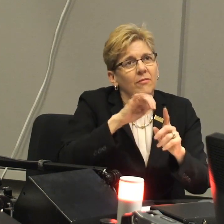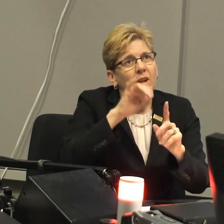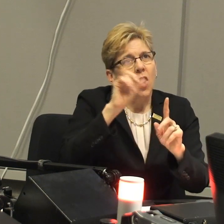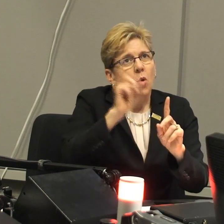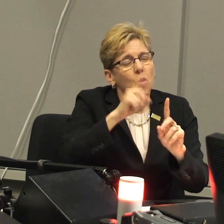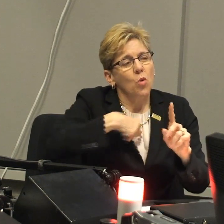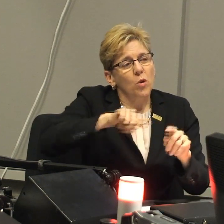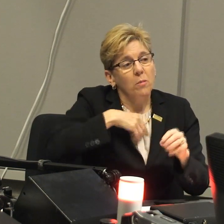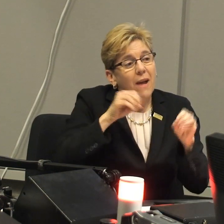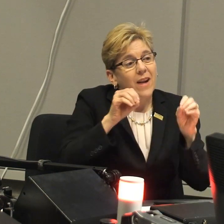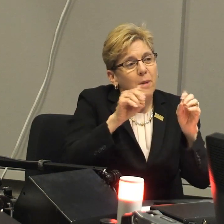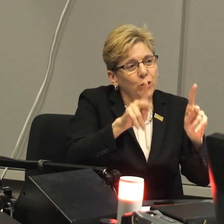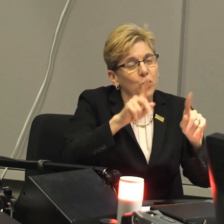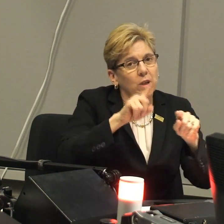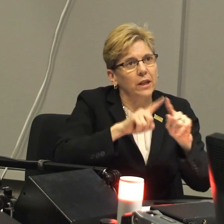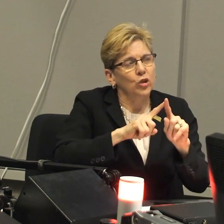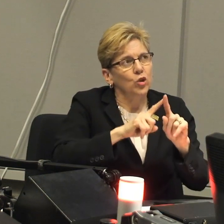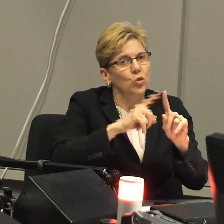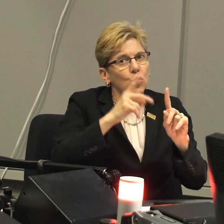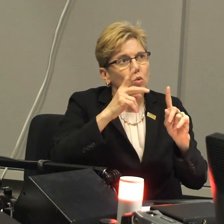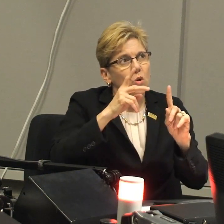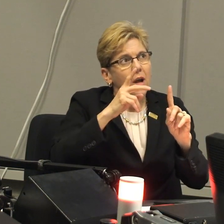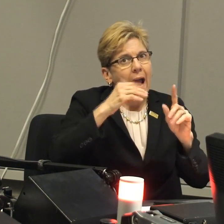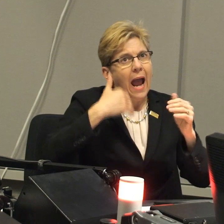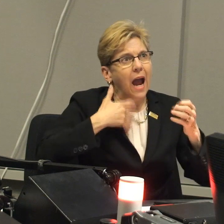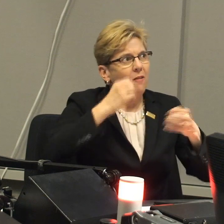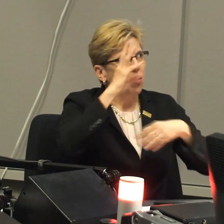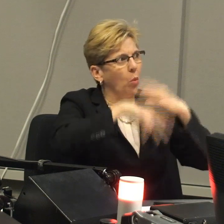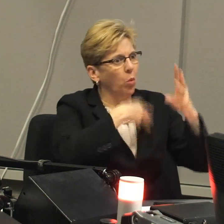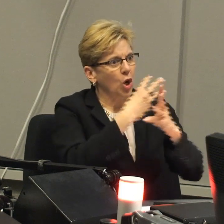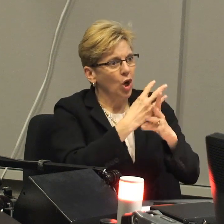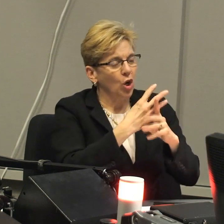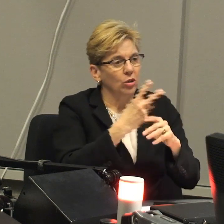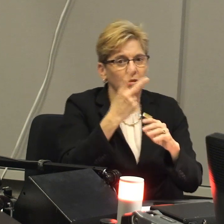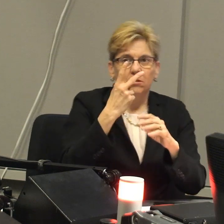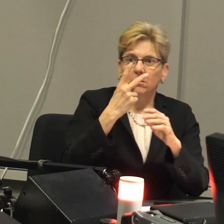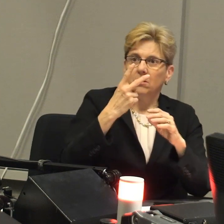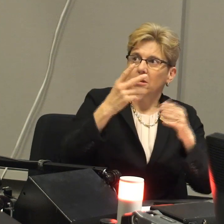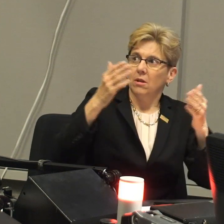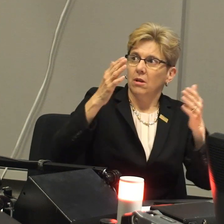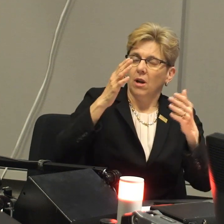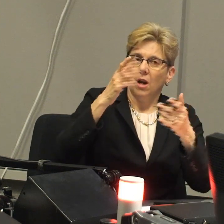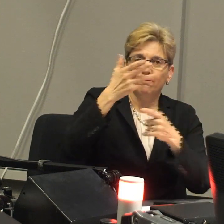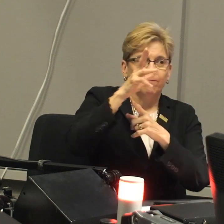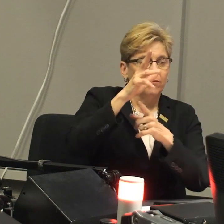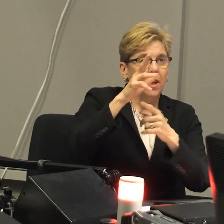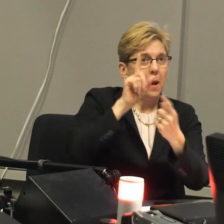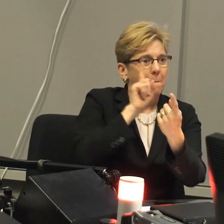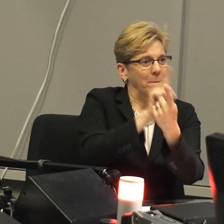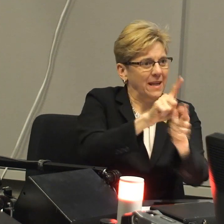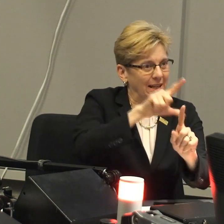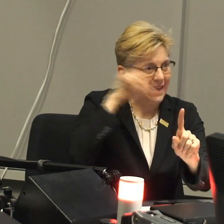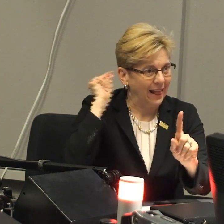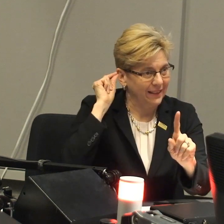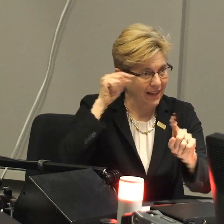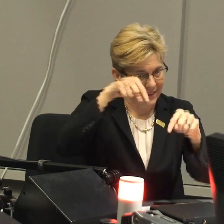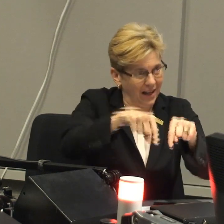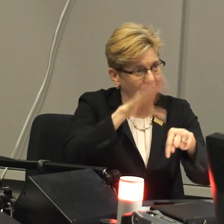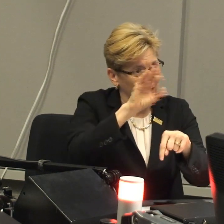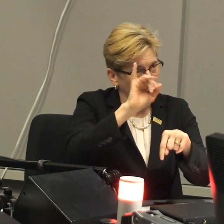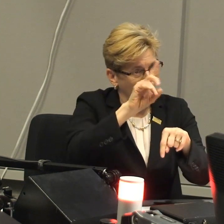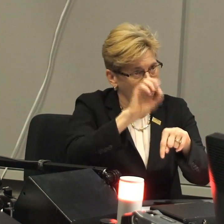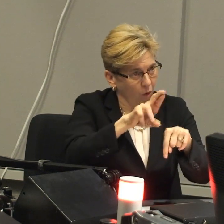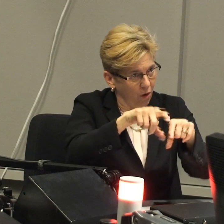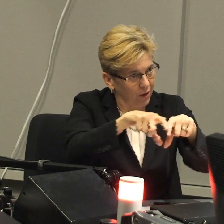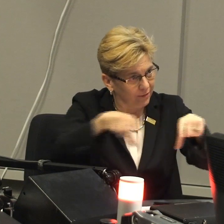unique partnership, an opportunity for us to really have the world, the world meet